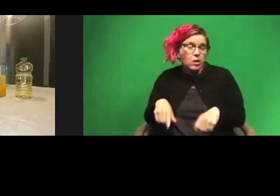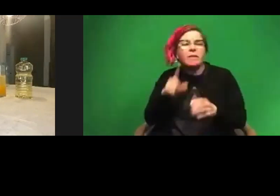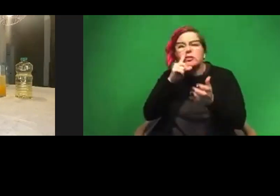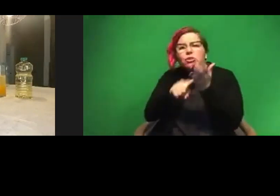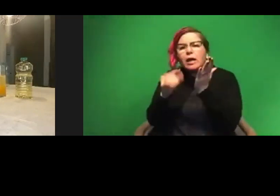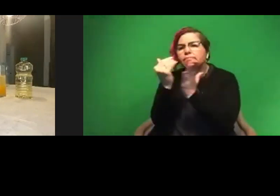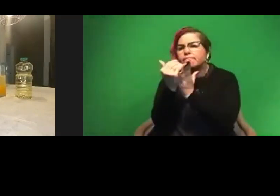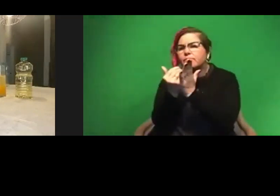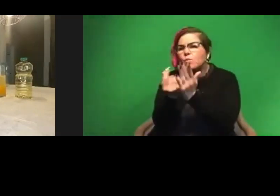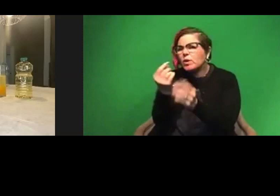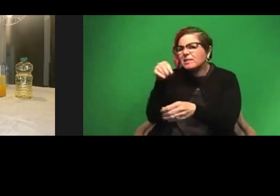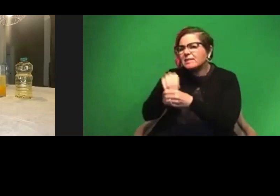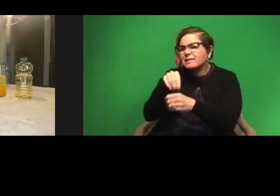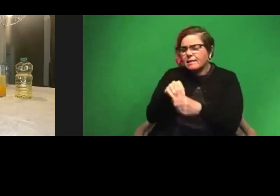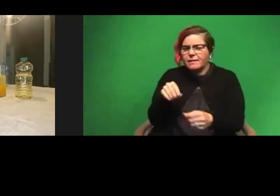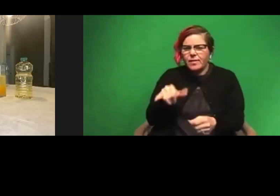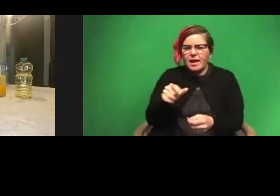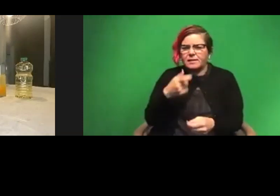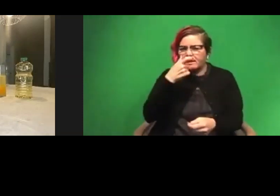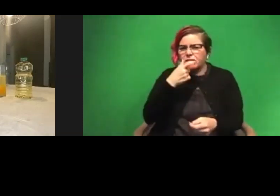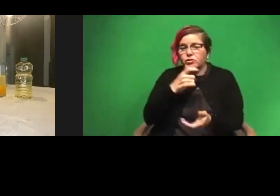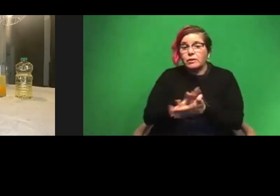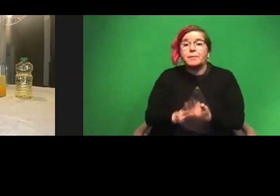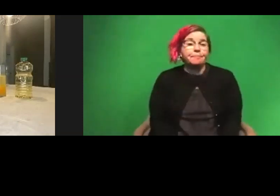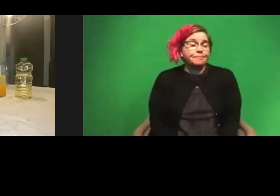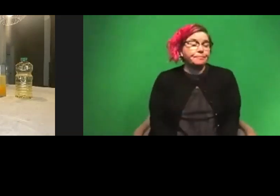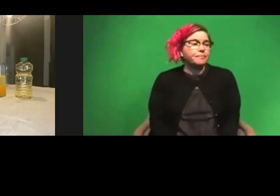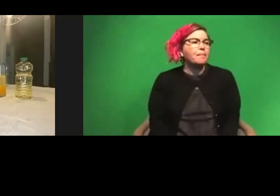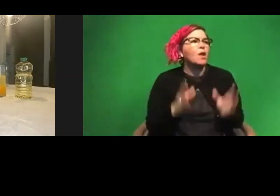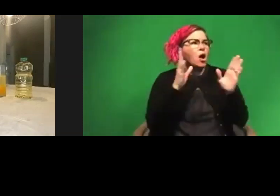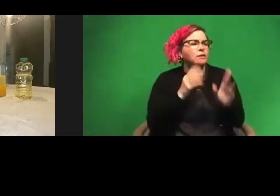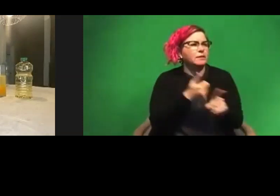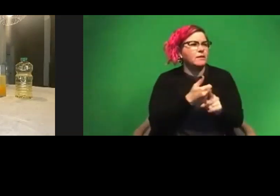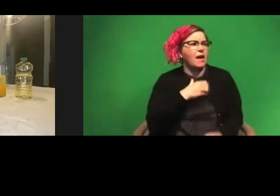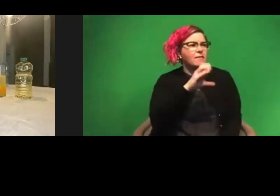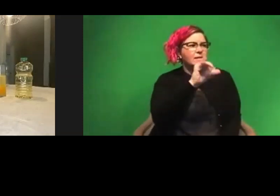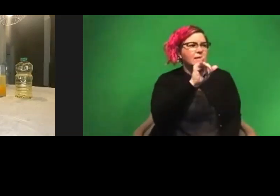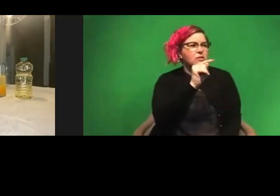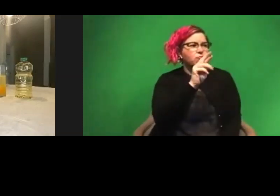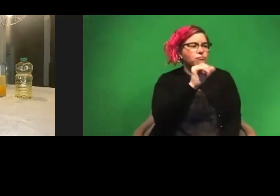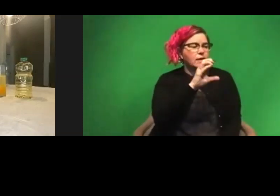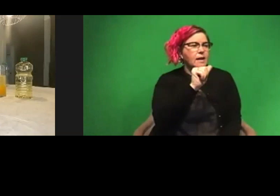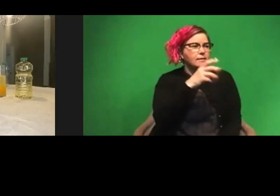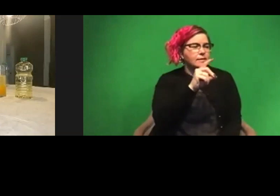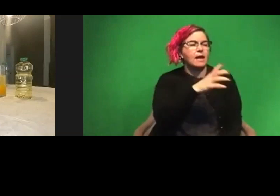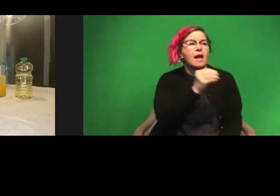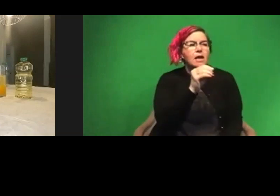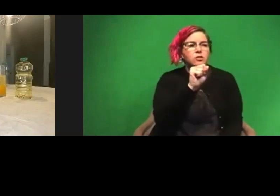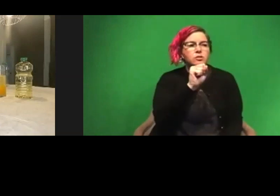the cleaner. Awesome. It has, um, citric acid and sodium bicarbonate, she says.